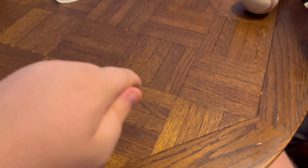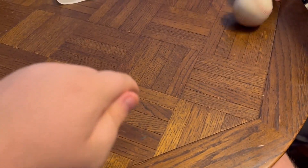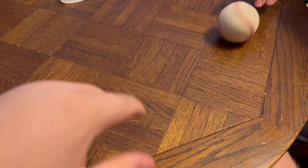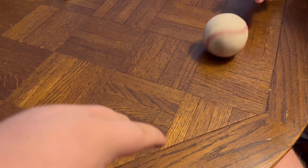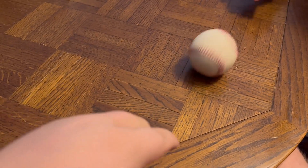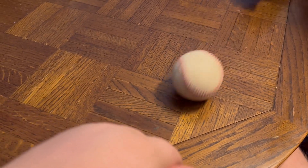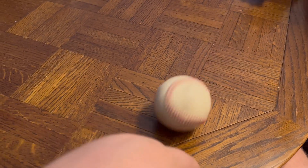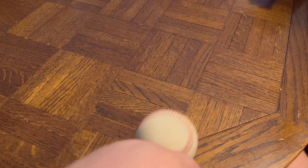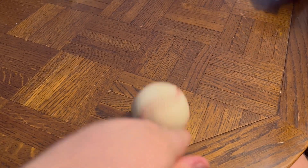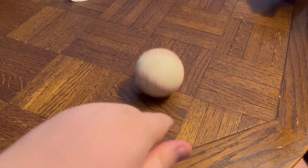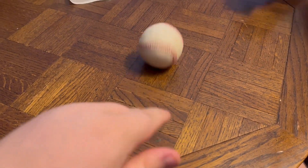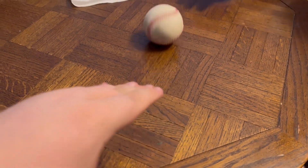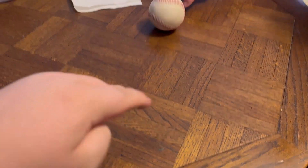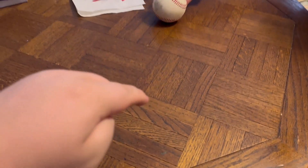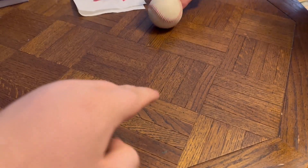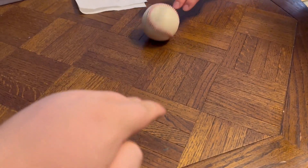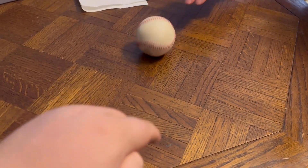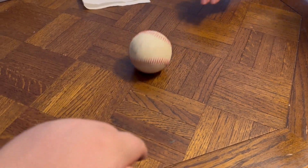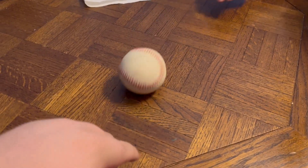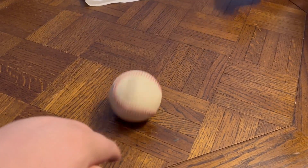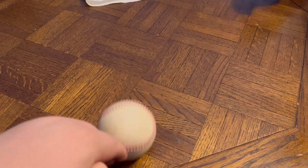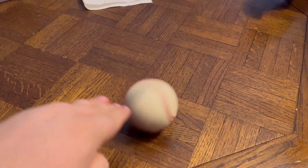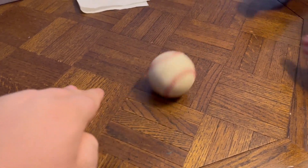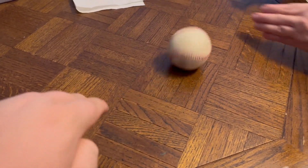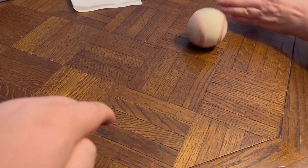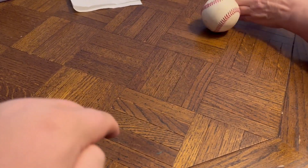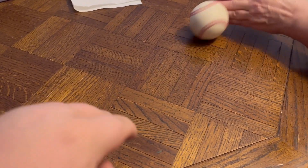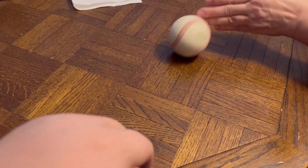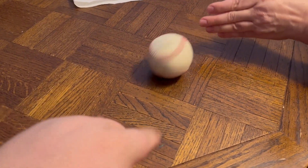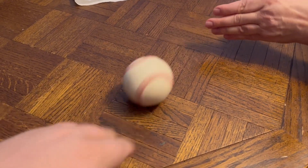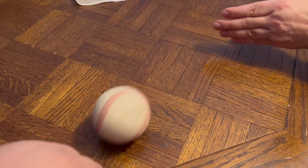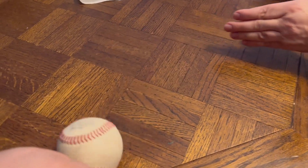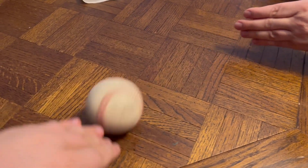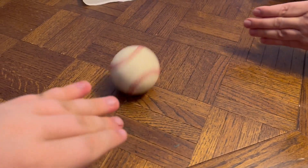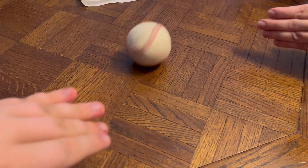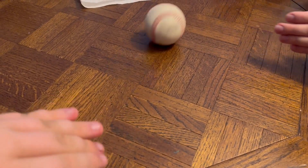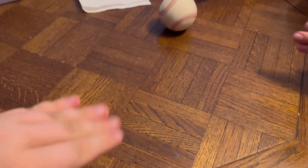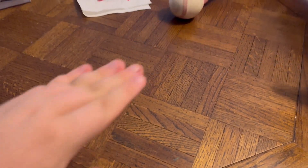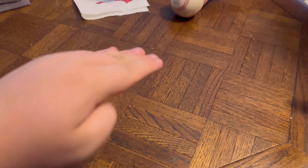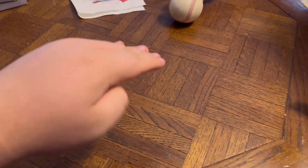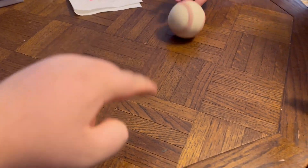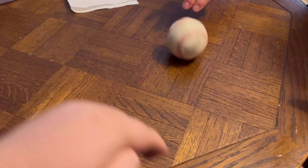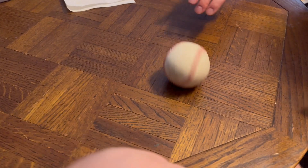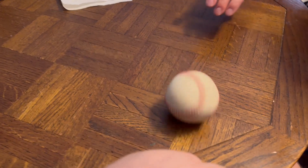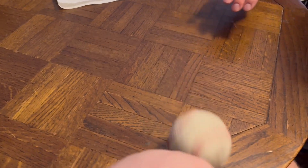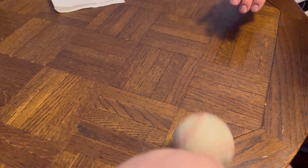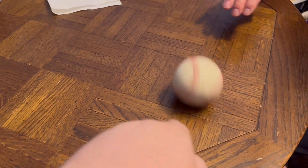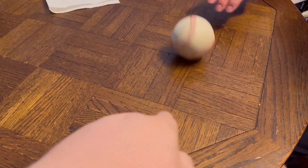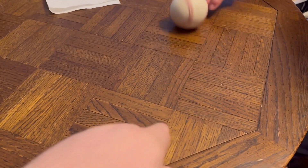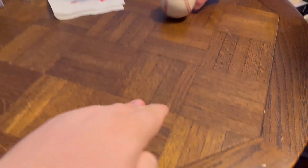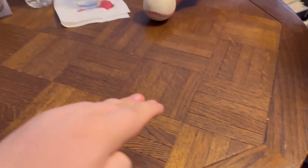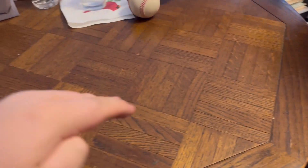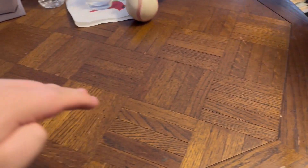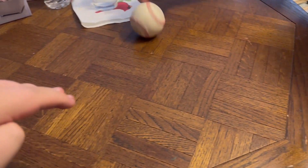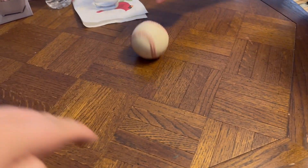and it's shaped that does look like a basketball and a tennis ball to me yeah